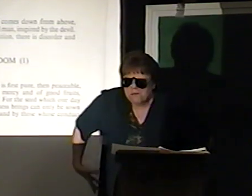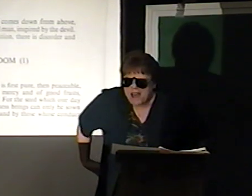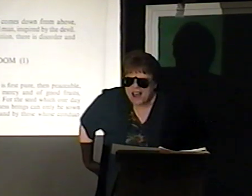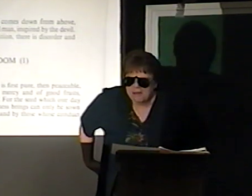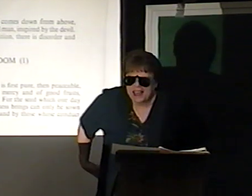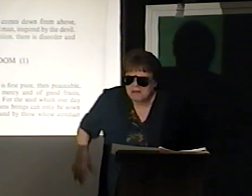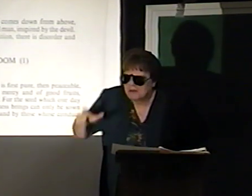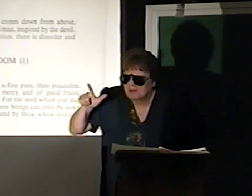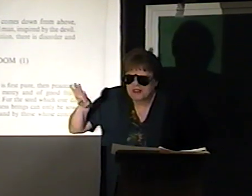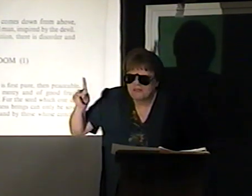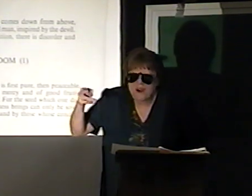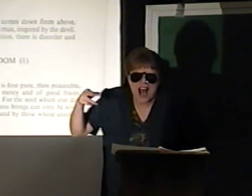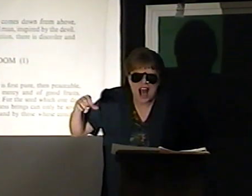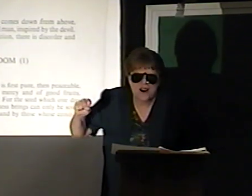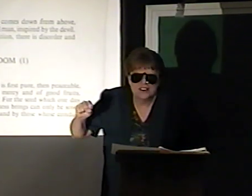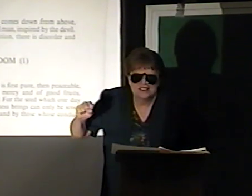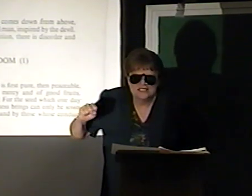Five, eight, and twenty-four hours.